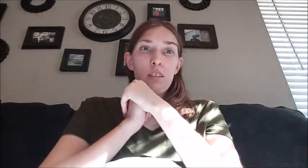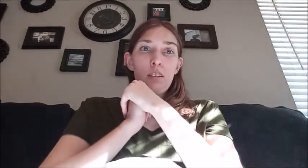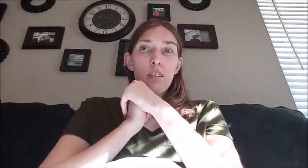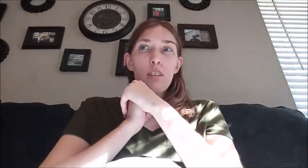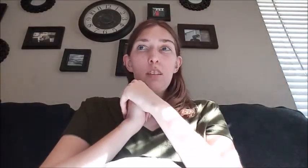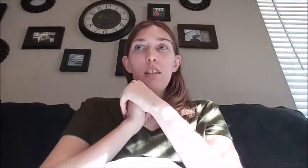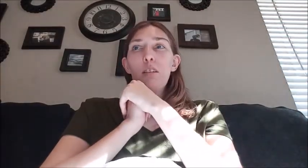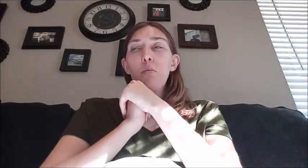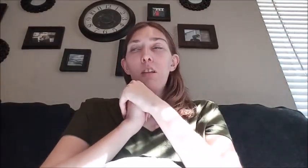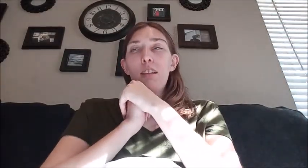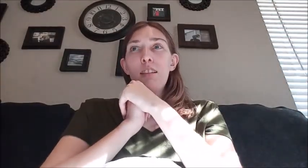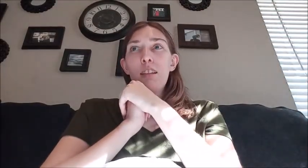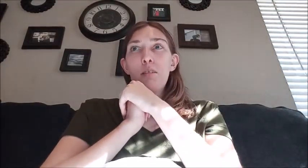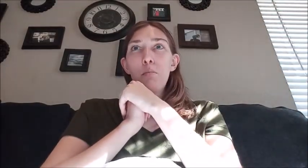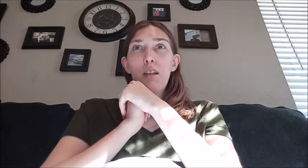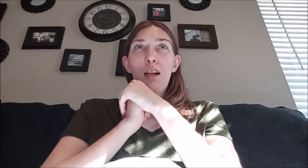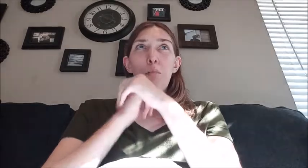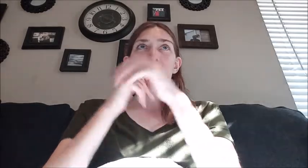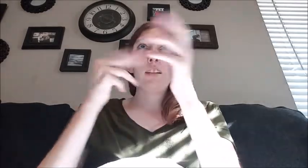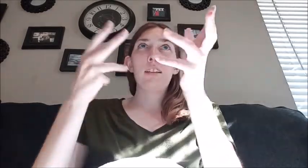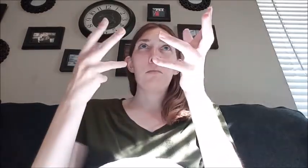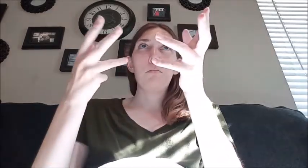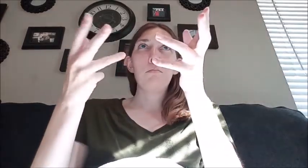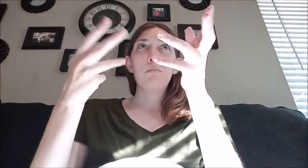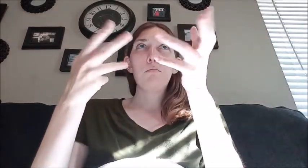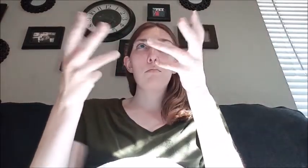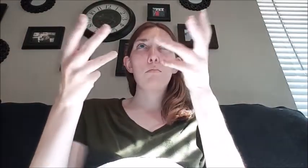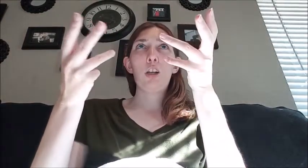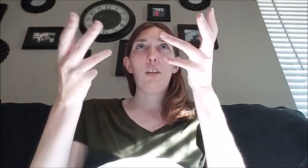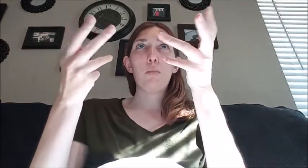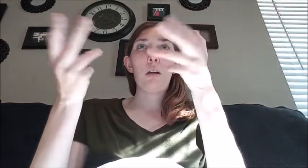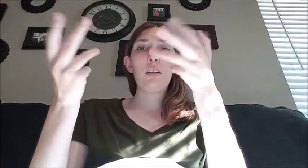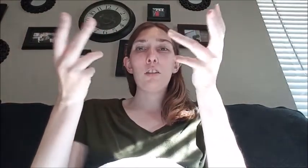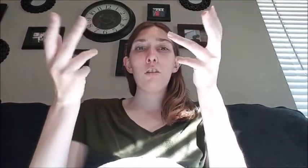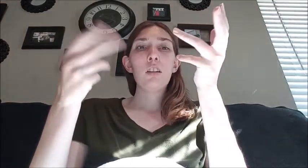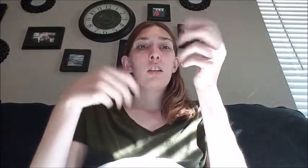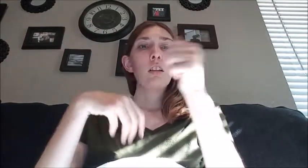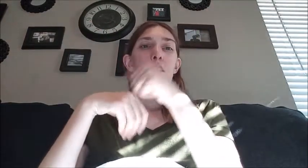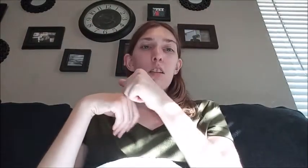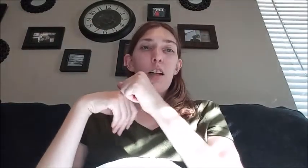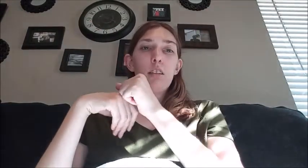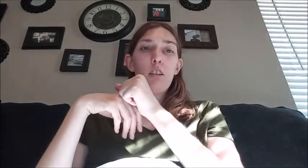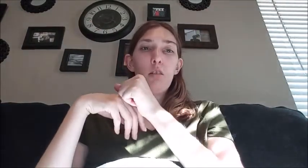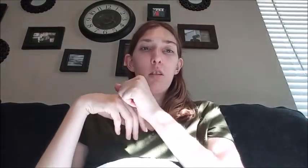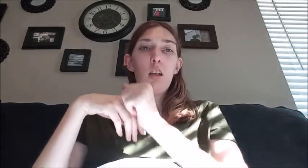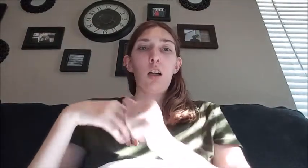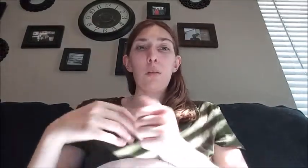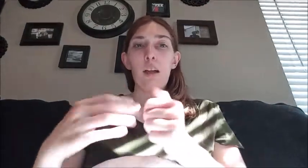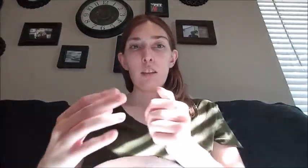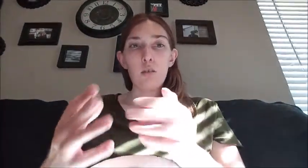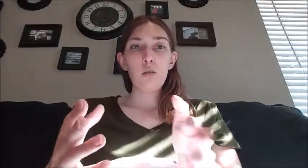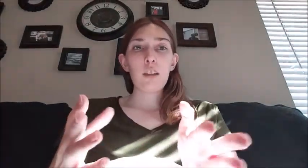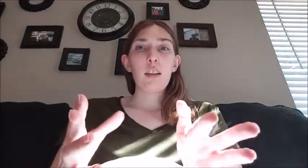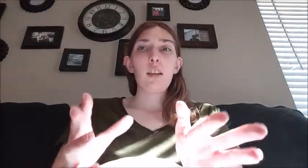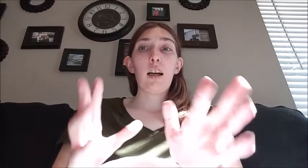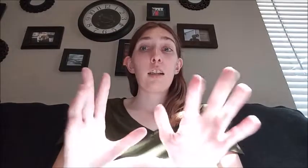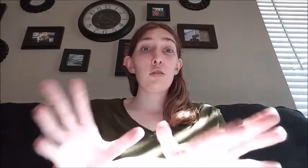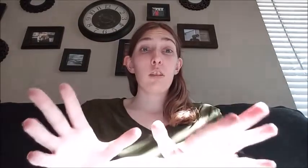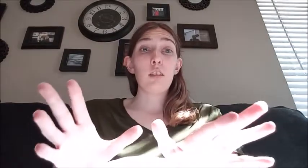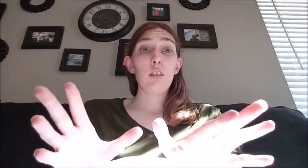than what I did taste but I'd probably let the coffee melt a little so yeah so um I do like I actually really really do